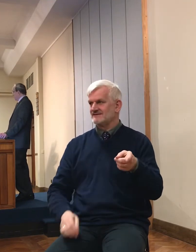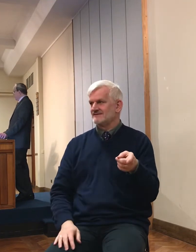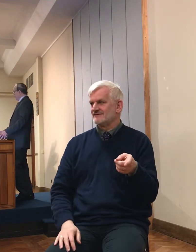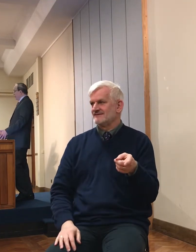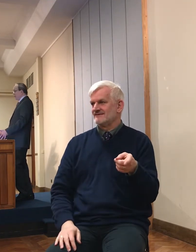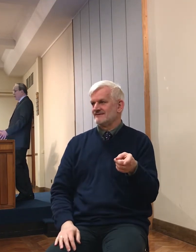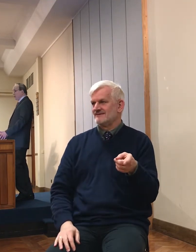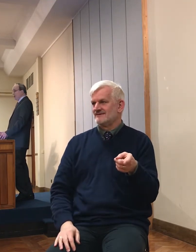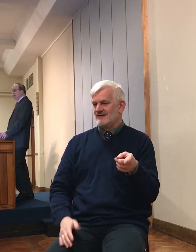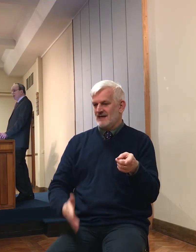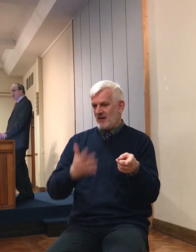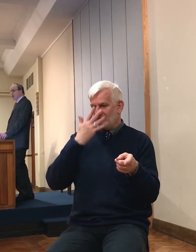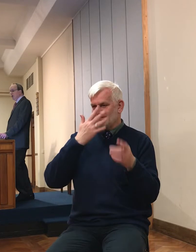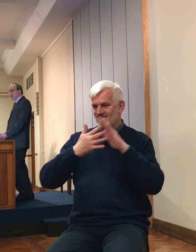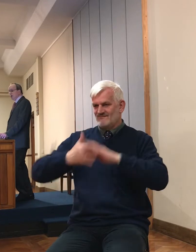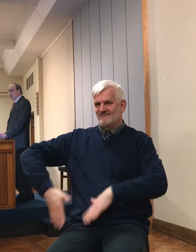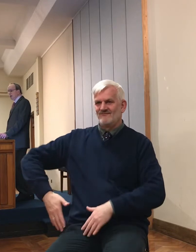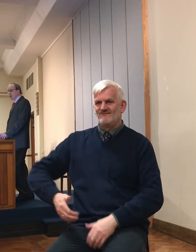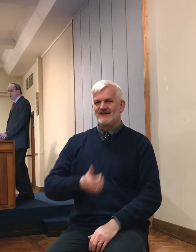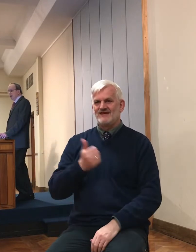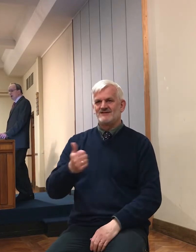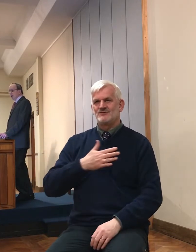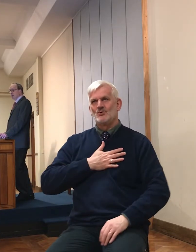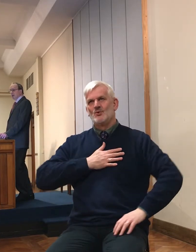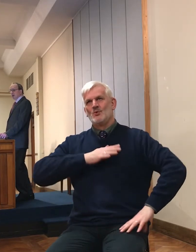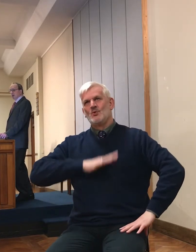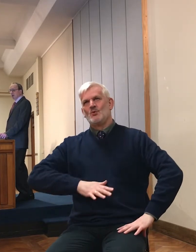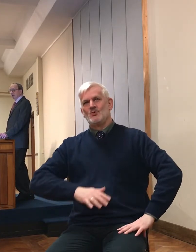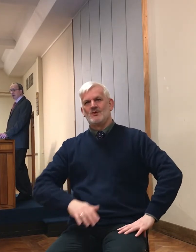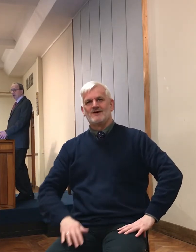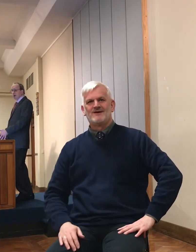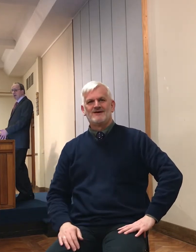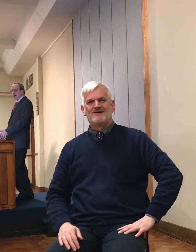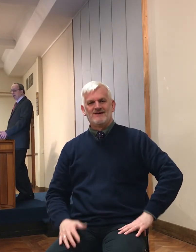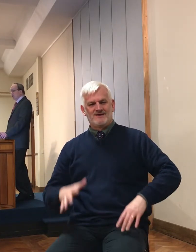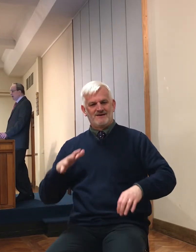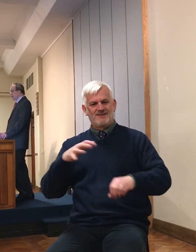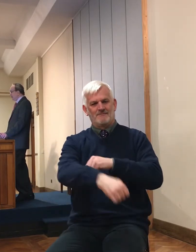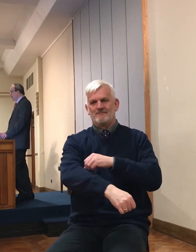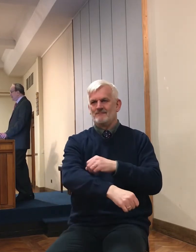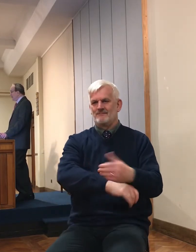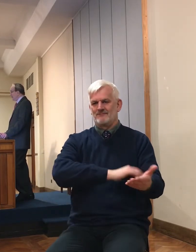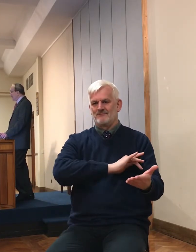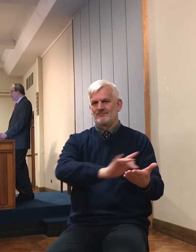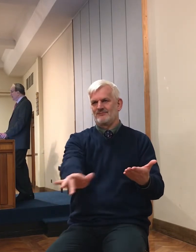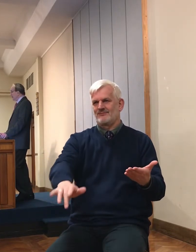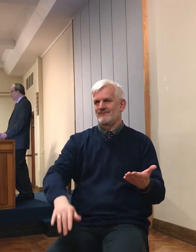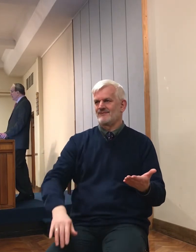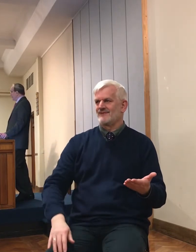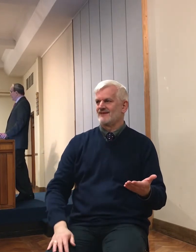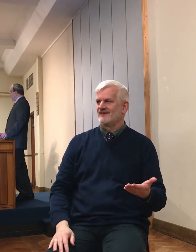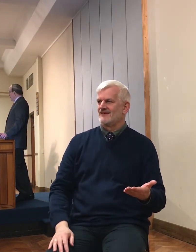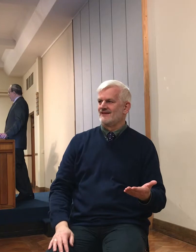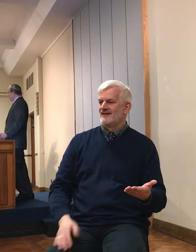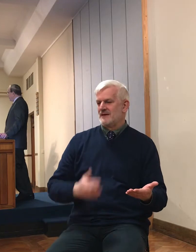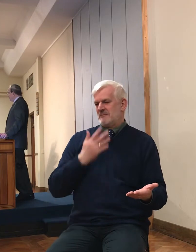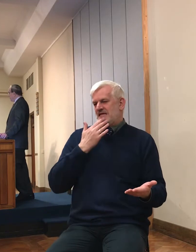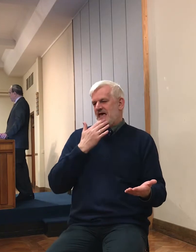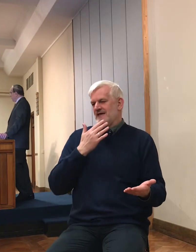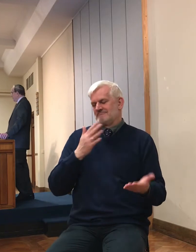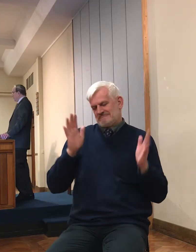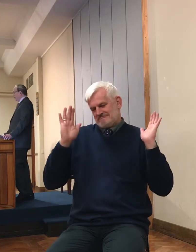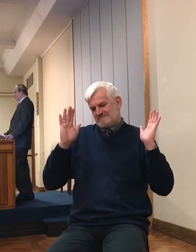An embarrassment will be removed. The people will forget all about what they perceive as my great mistake.